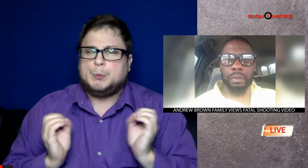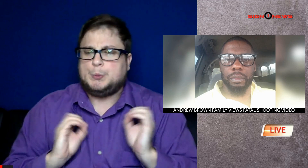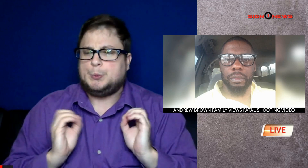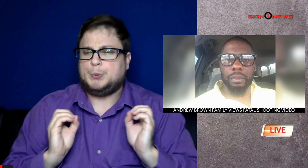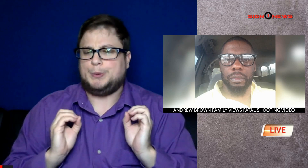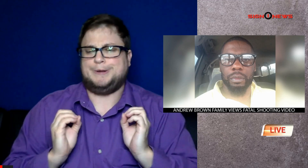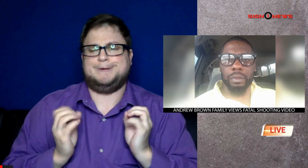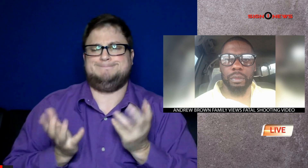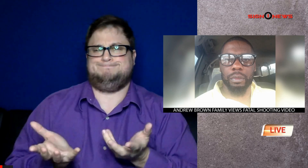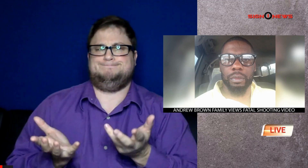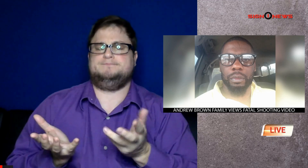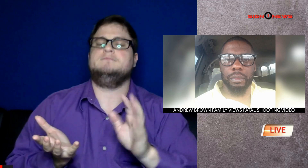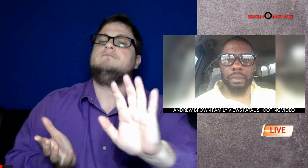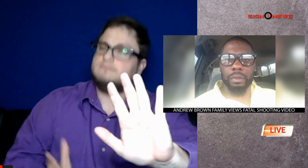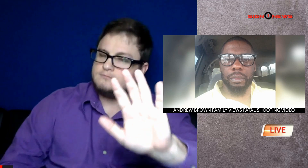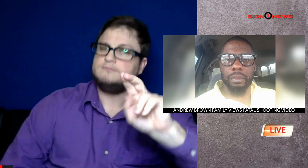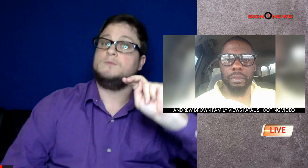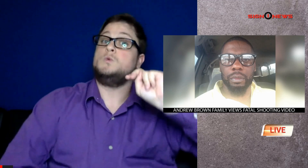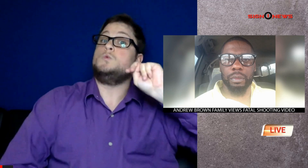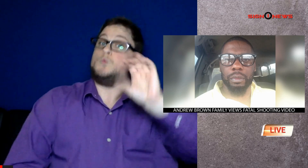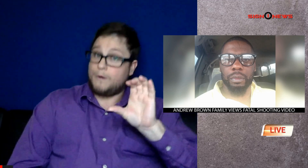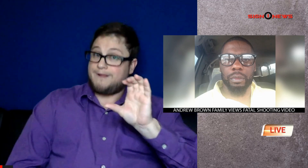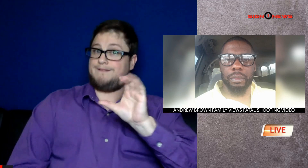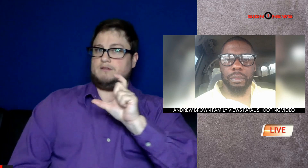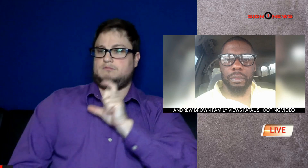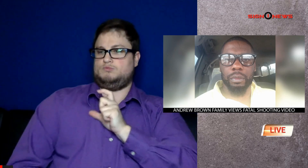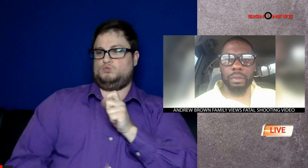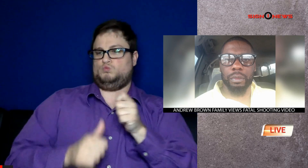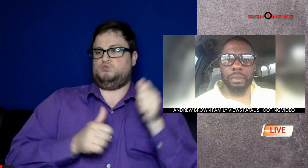Brown was unarmed and never posed a threat